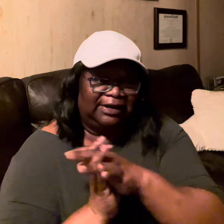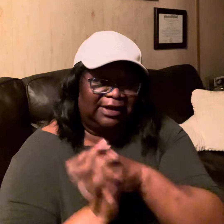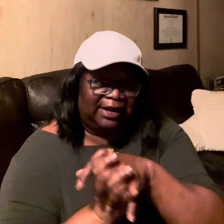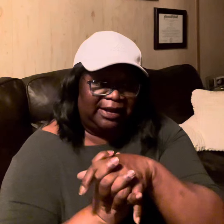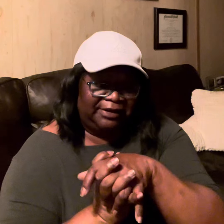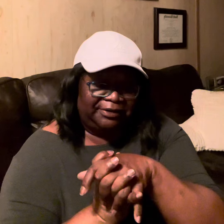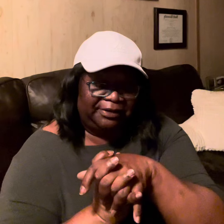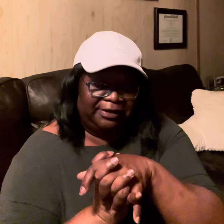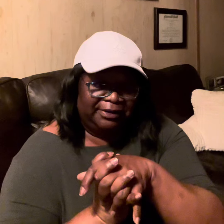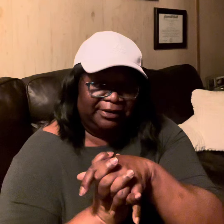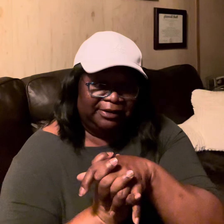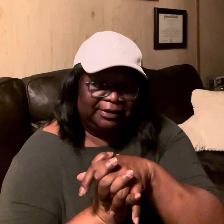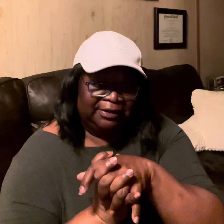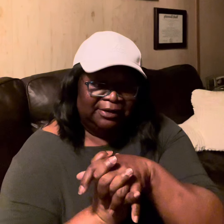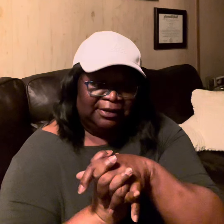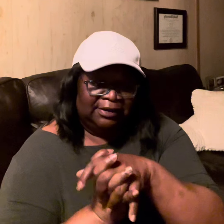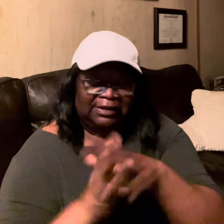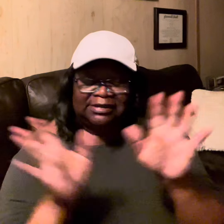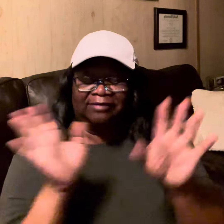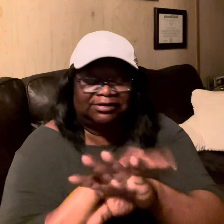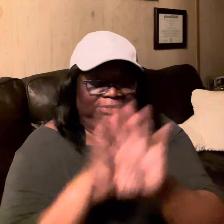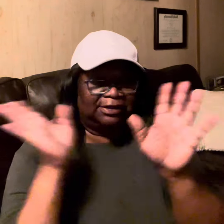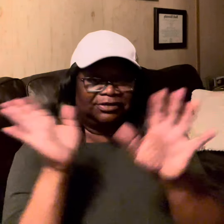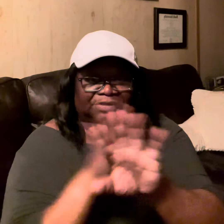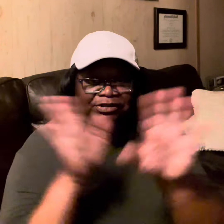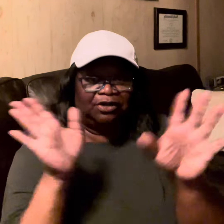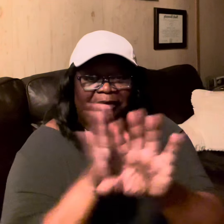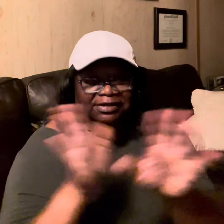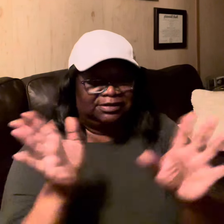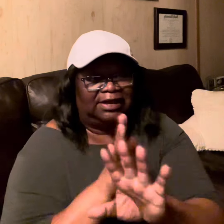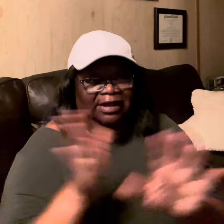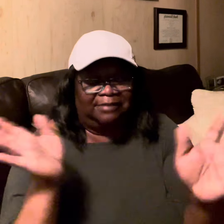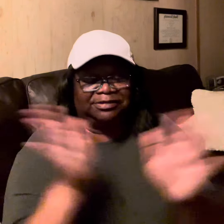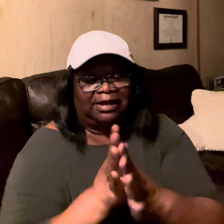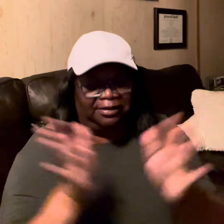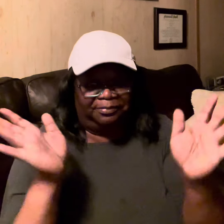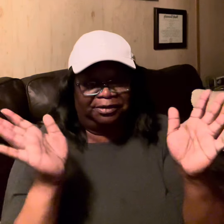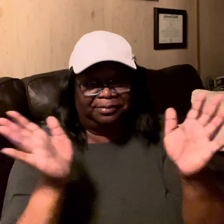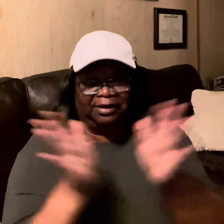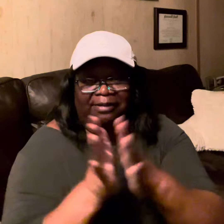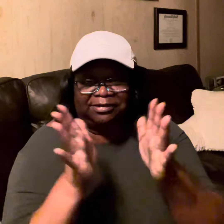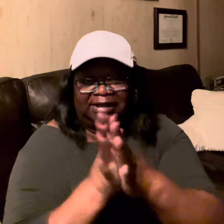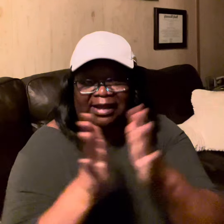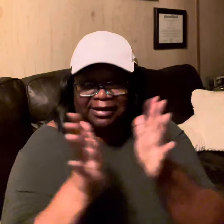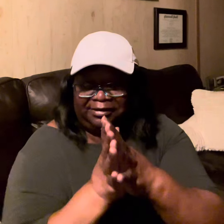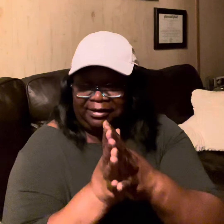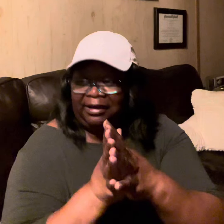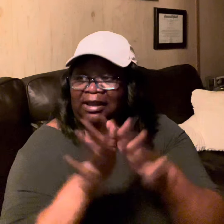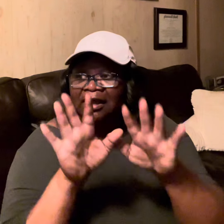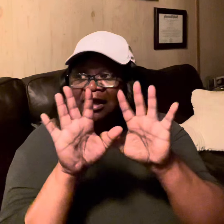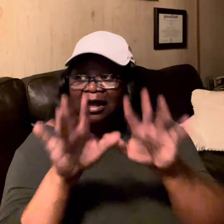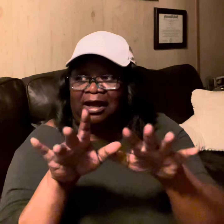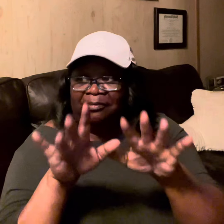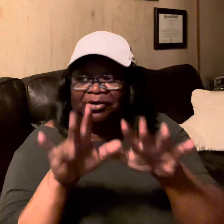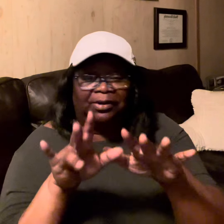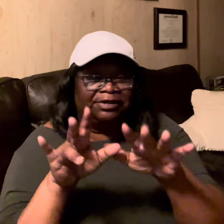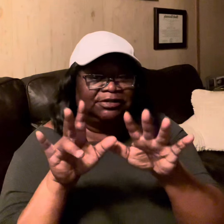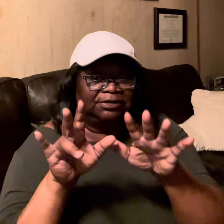night because I've just done so much today I'm tired people I'm tired I'm going to